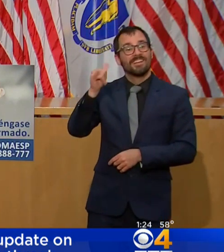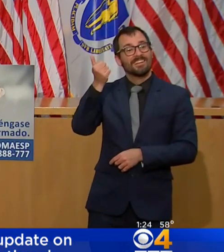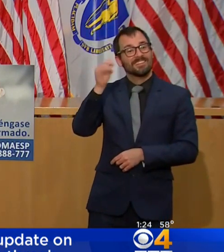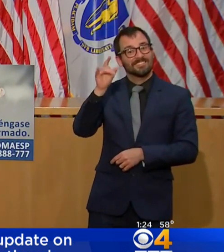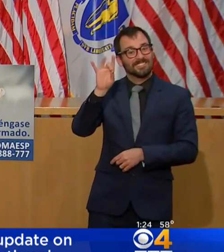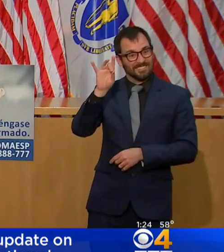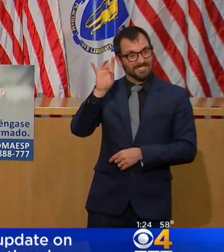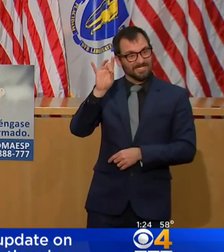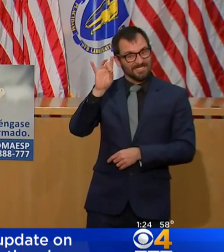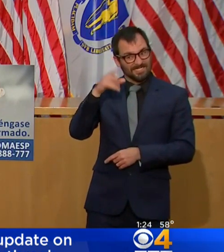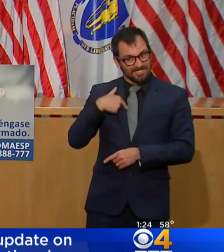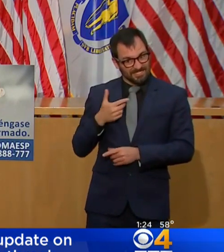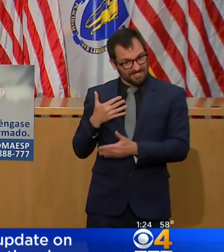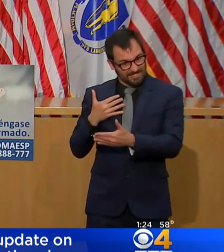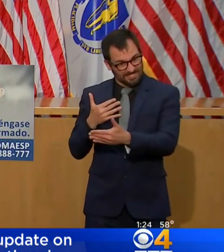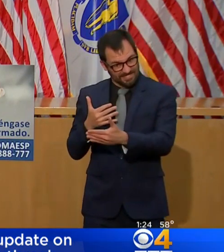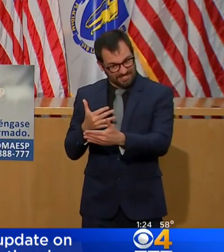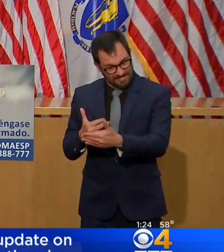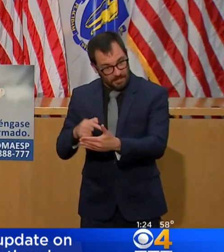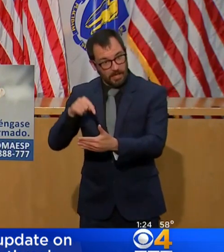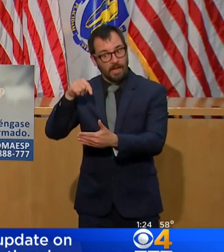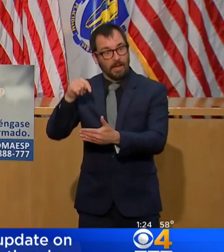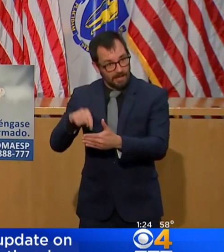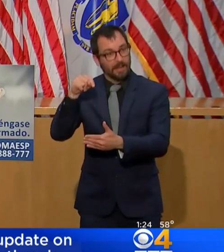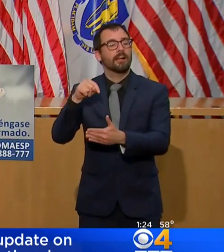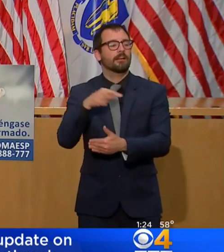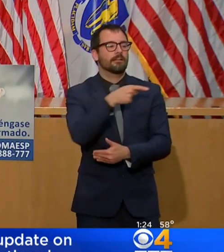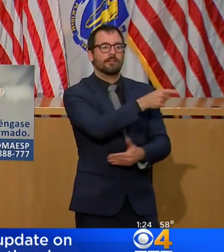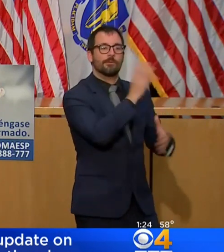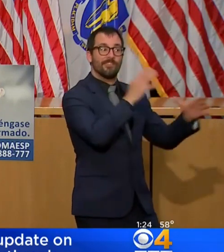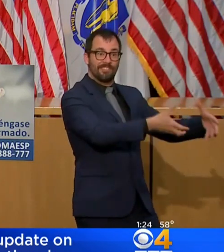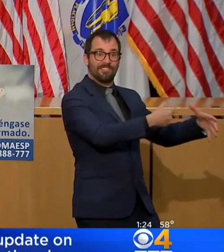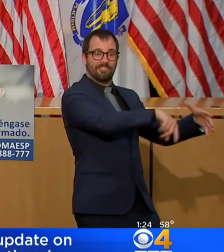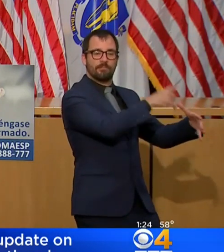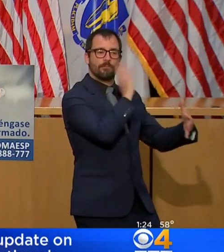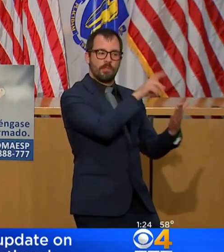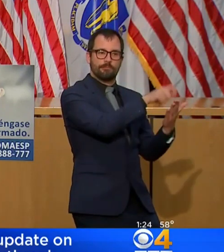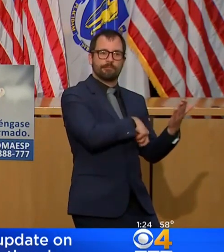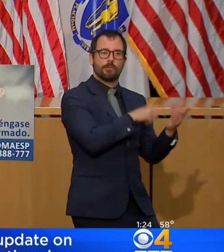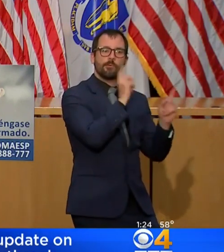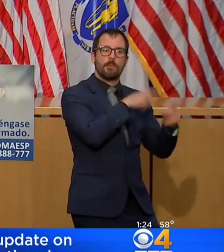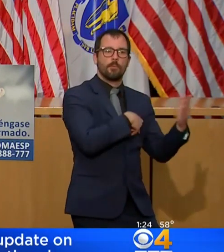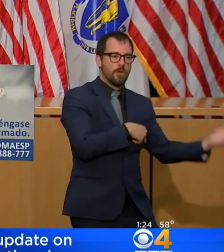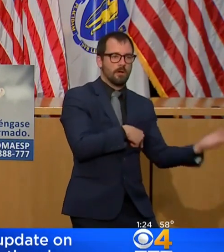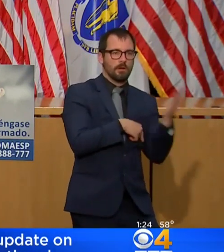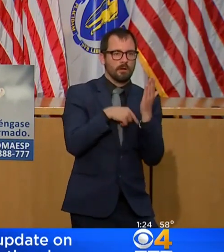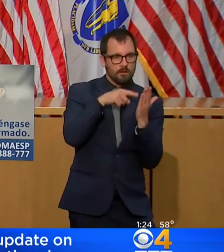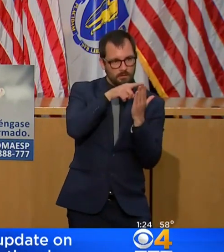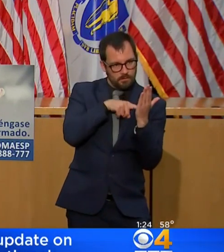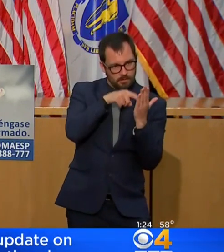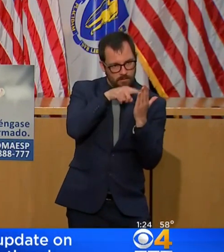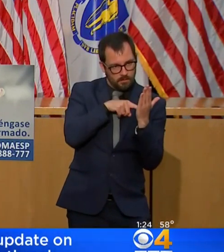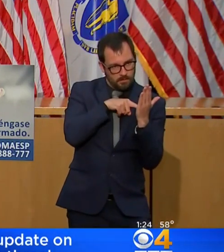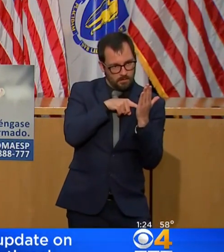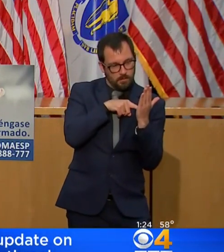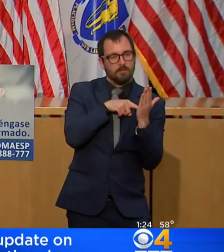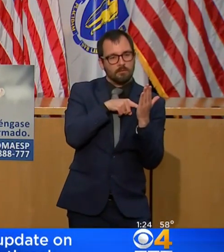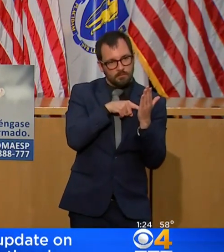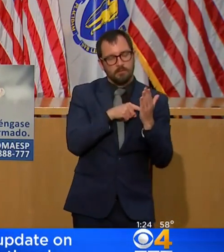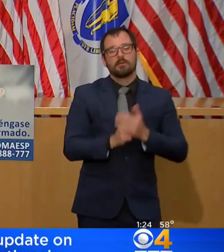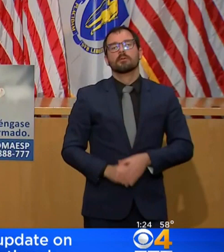activities and industries that are safe to resume by phase, mandatory workplace safety standards about distancing,